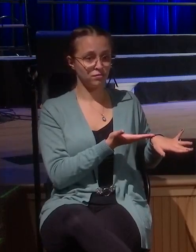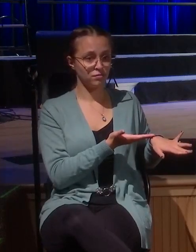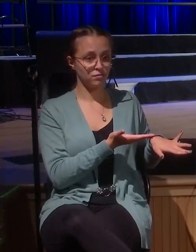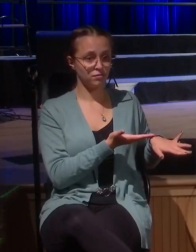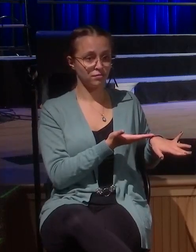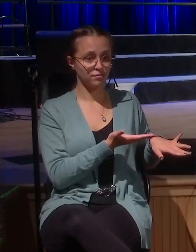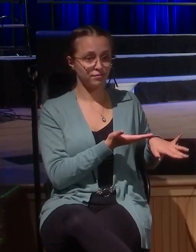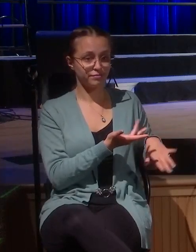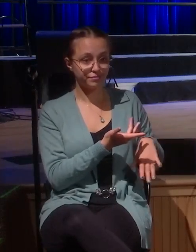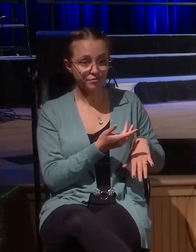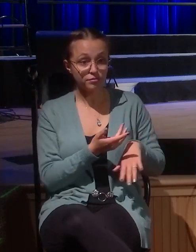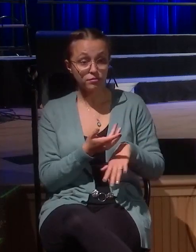Most High King.